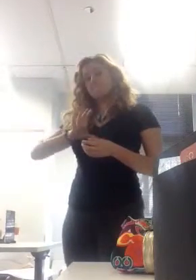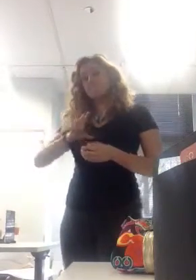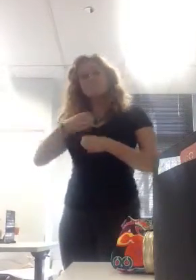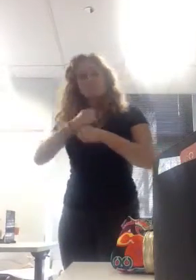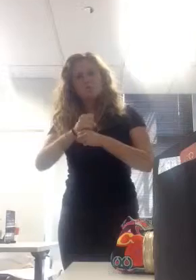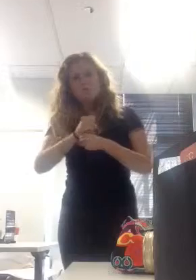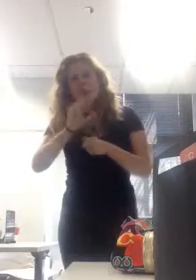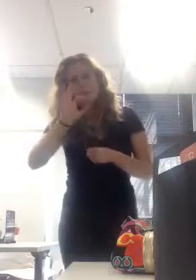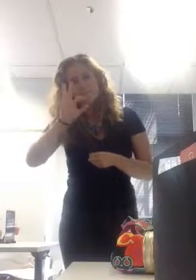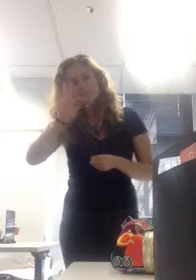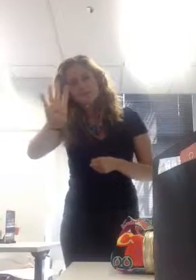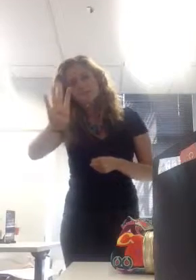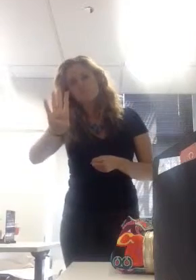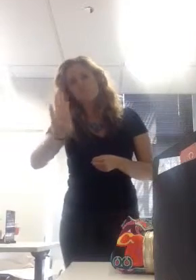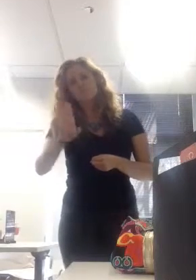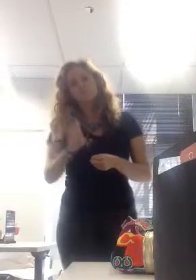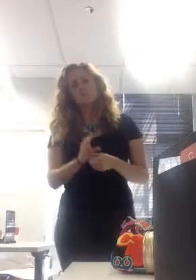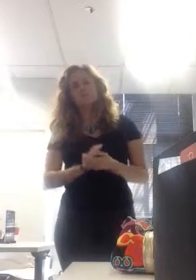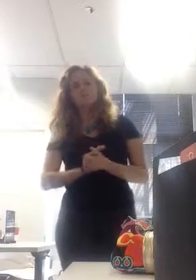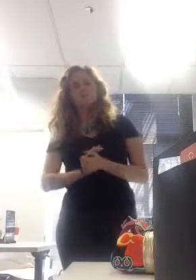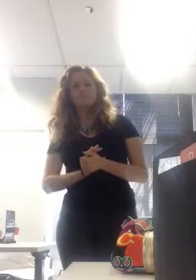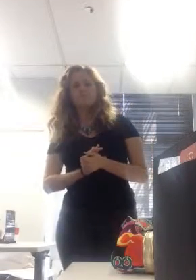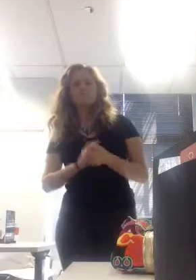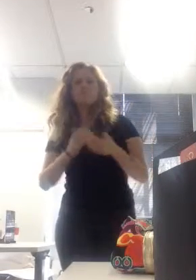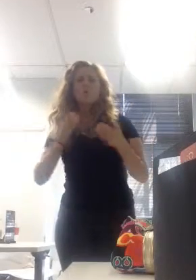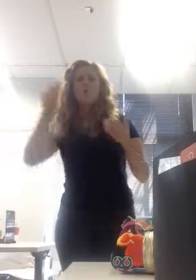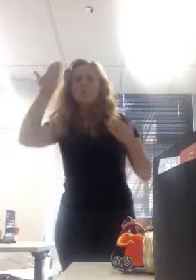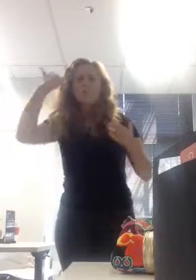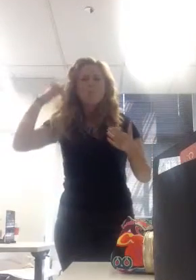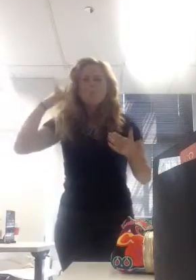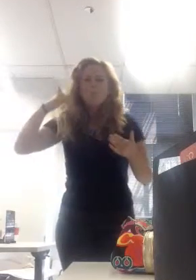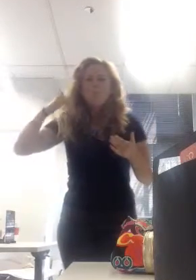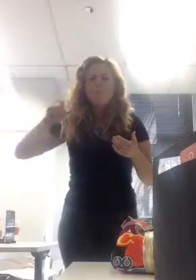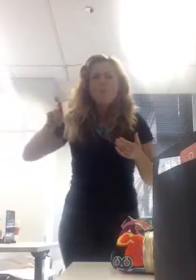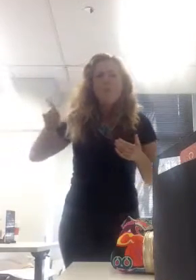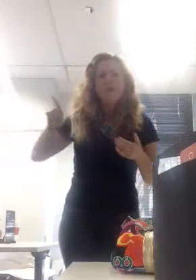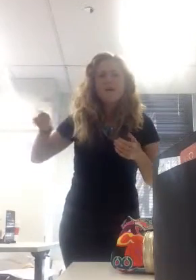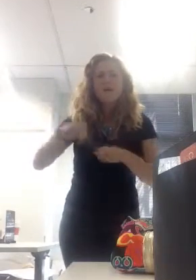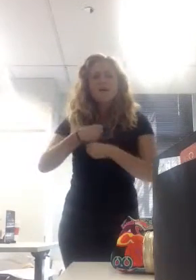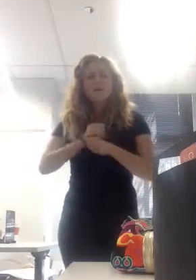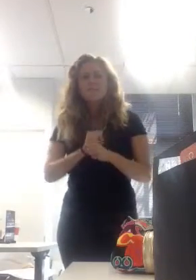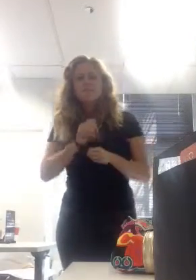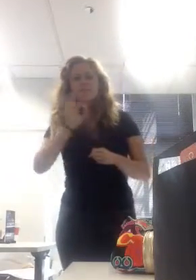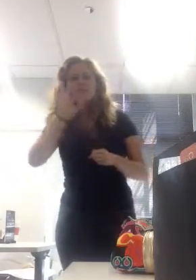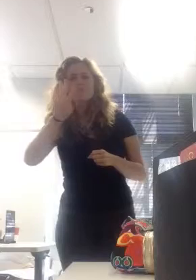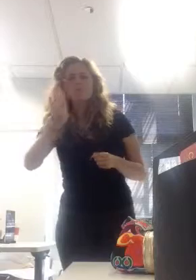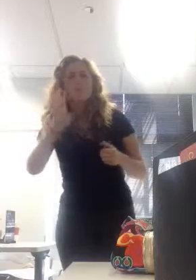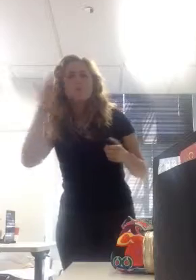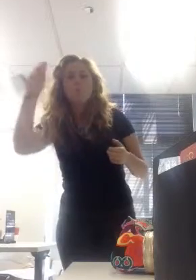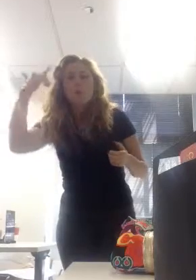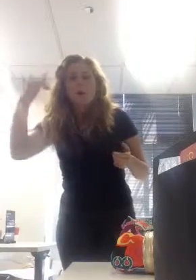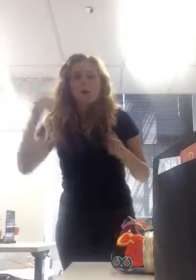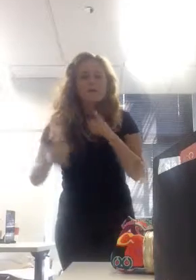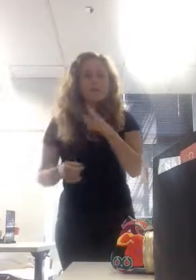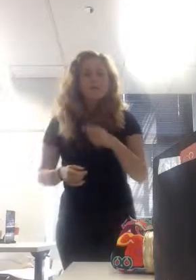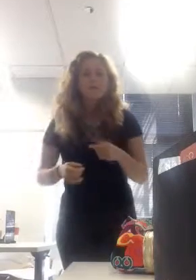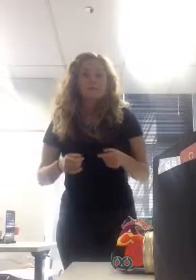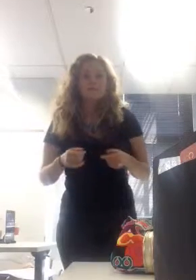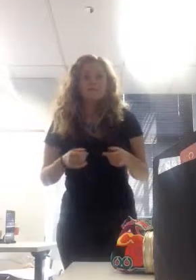what's that what was his incentive for creating Facebook why did he do it is it because he's a nice guy and he just wants